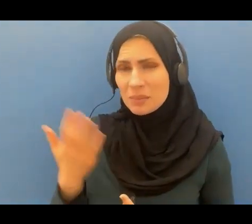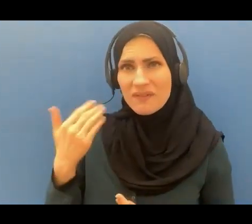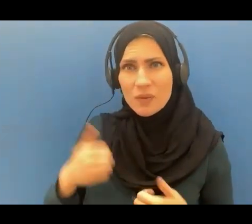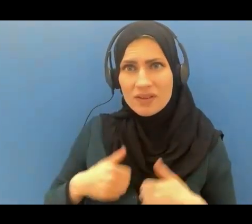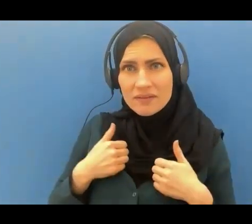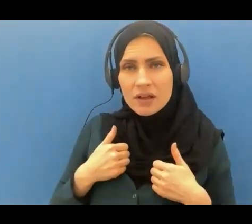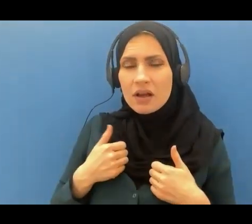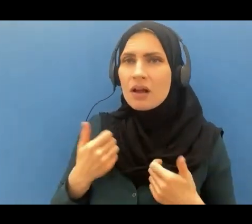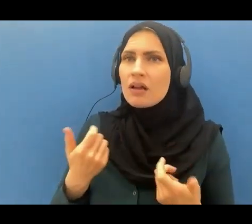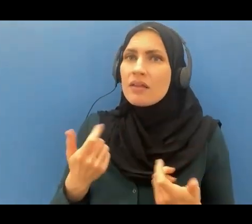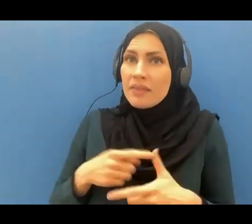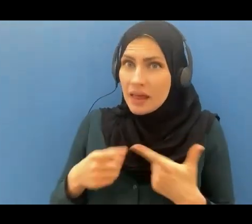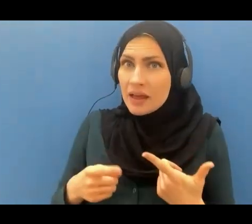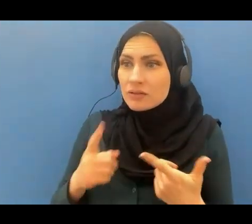among the mindful